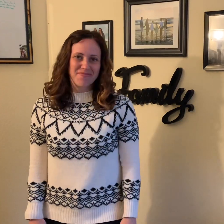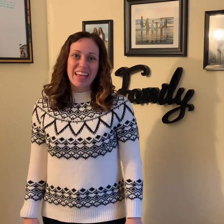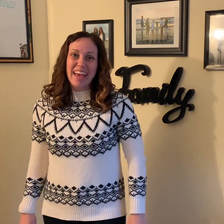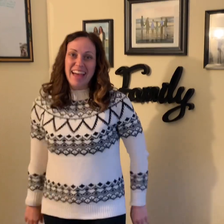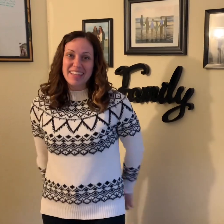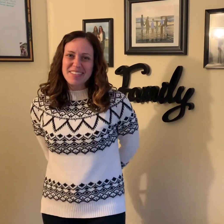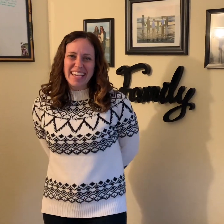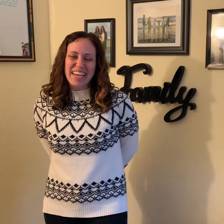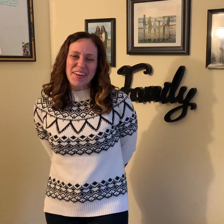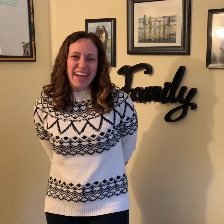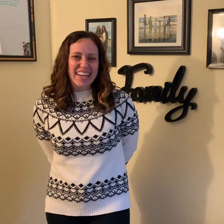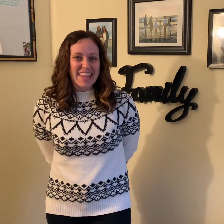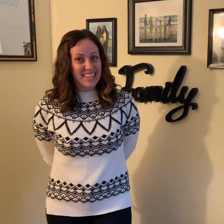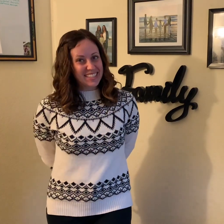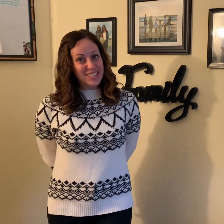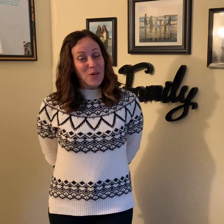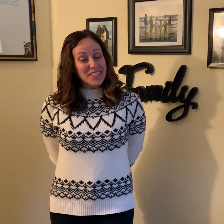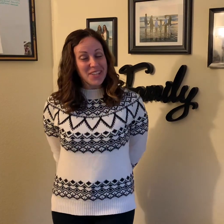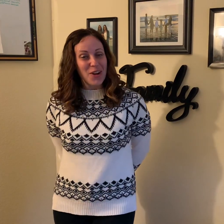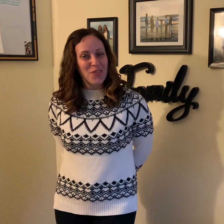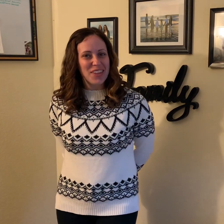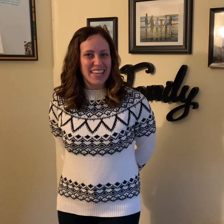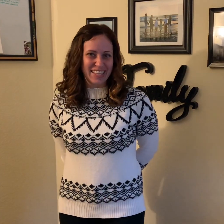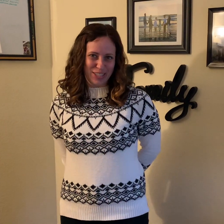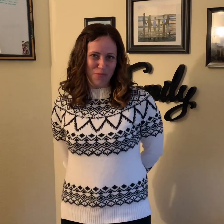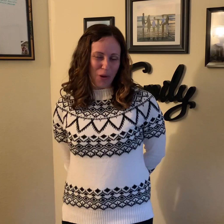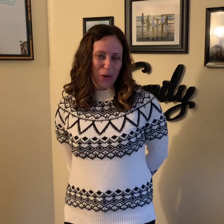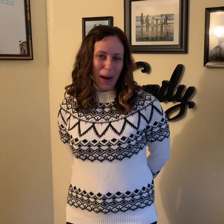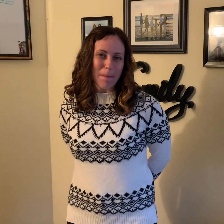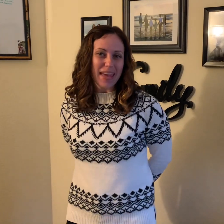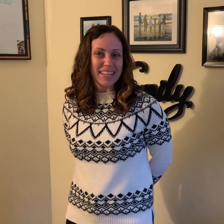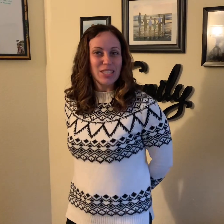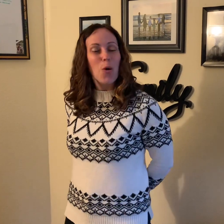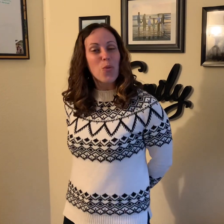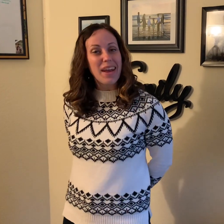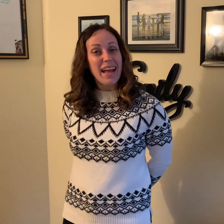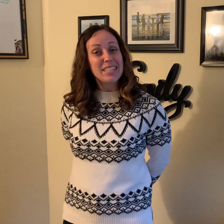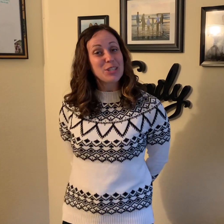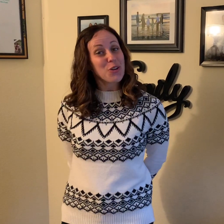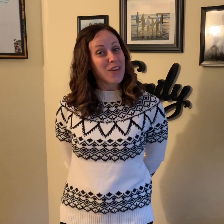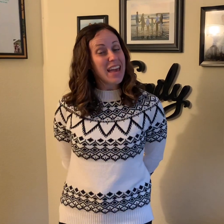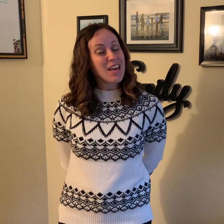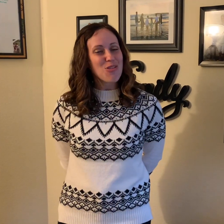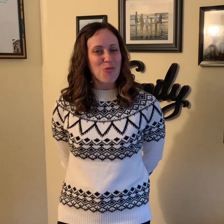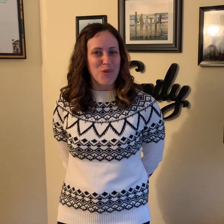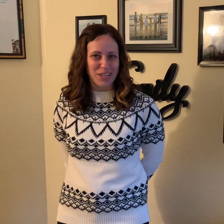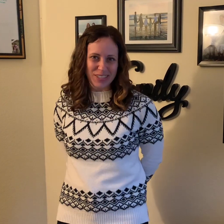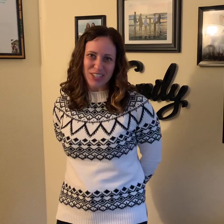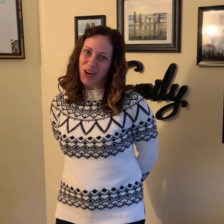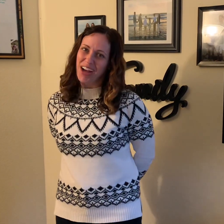Hello second grade! This is your song for the Easter program and it's When I Survey the Wondrous Cross.